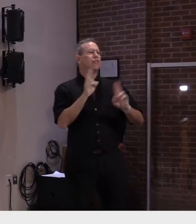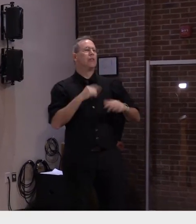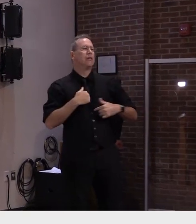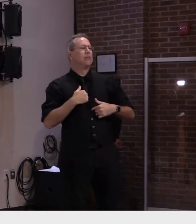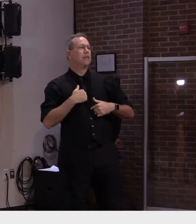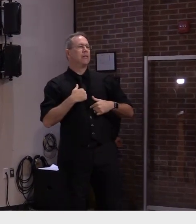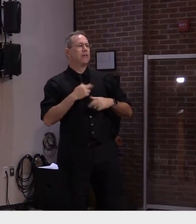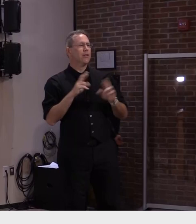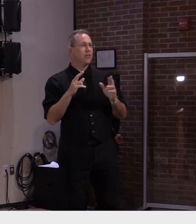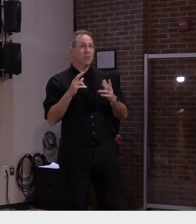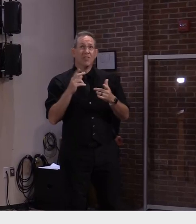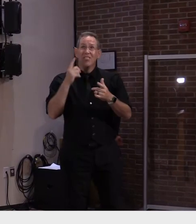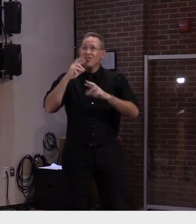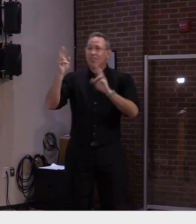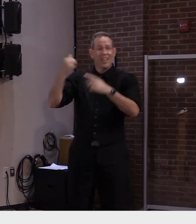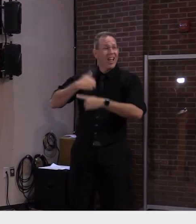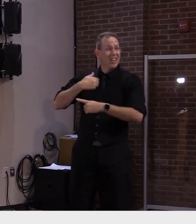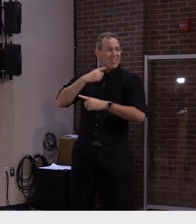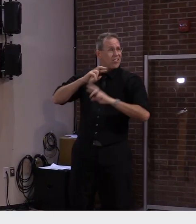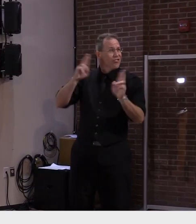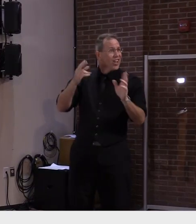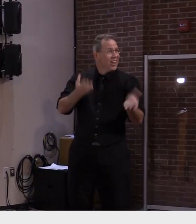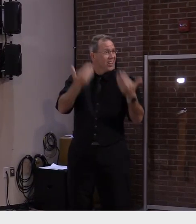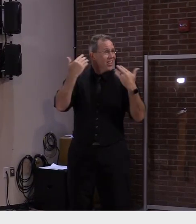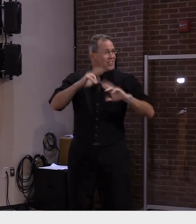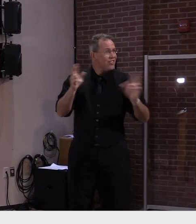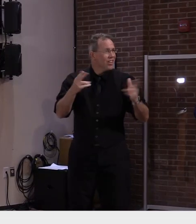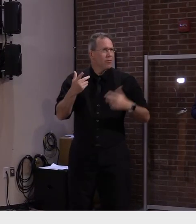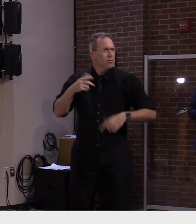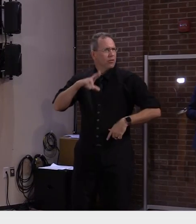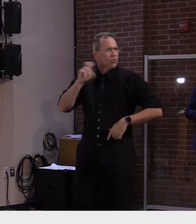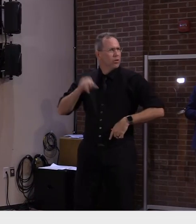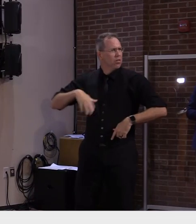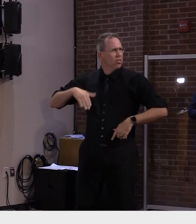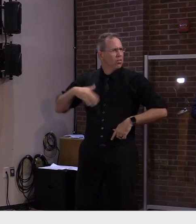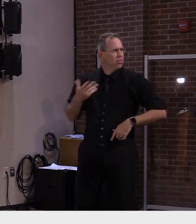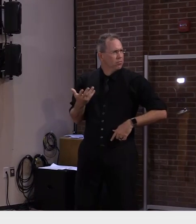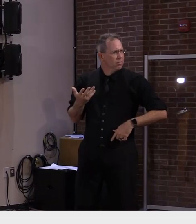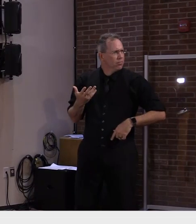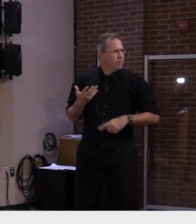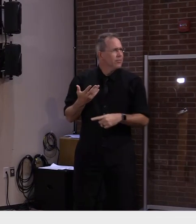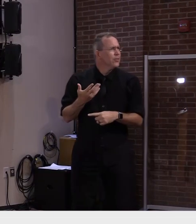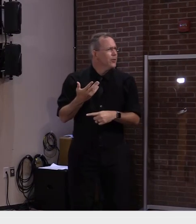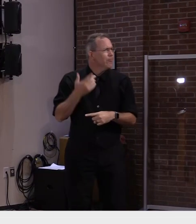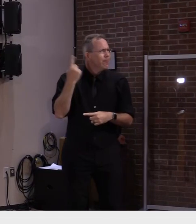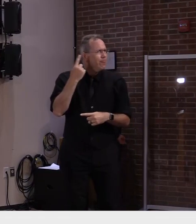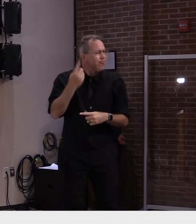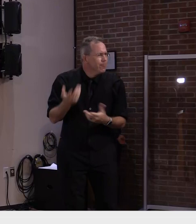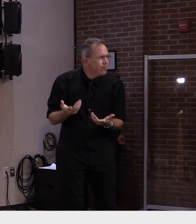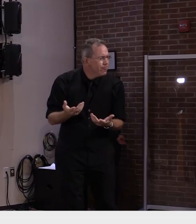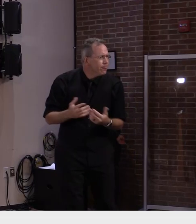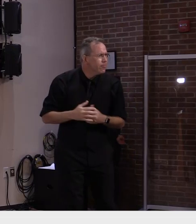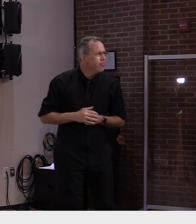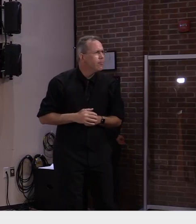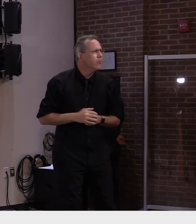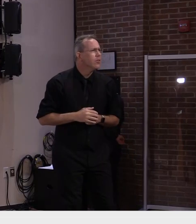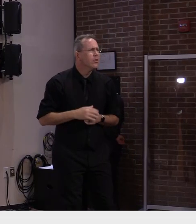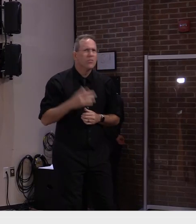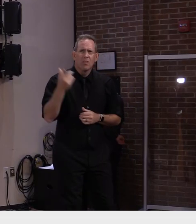And she said, I've not heard anything on our end from the United States. But, you know, we're basically,